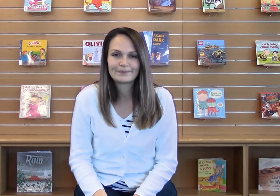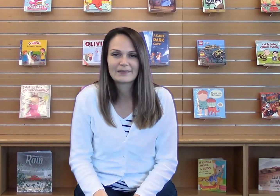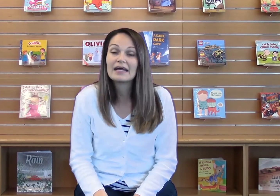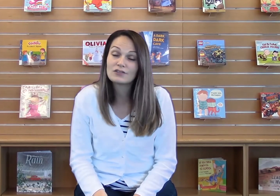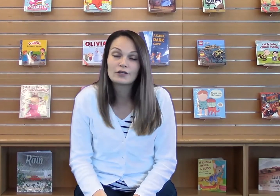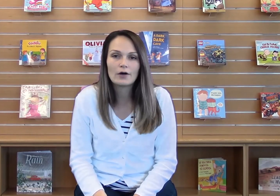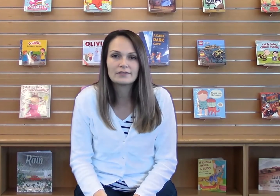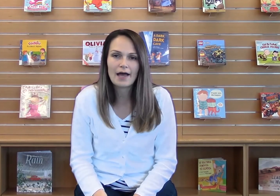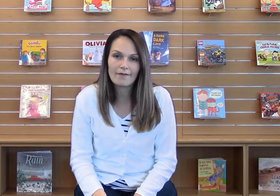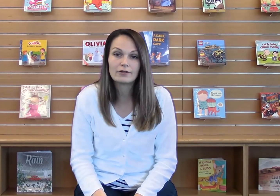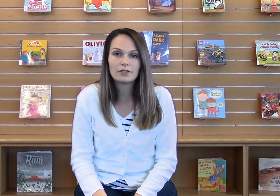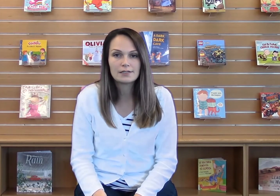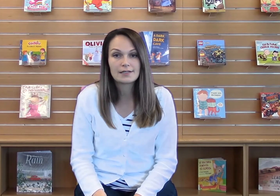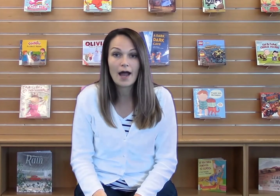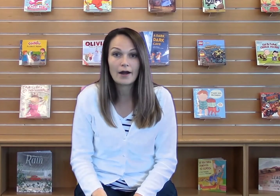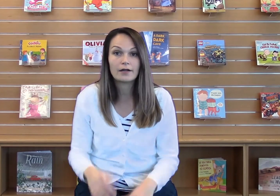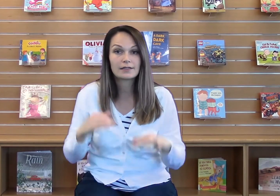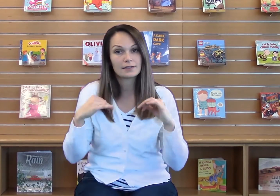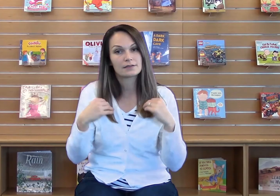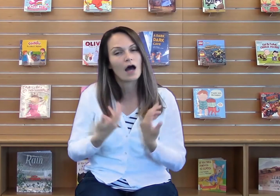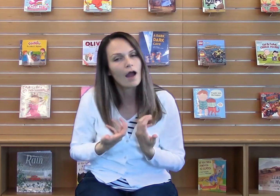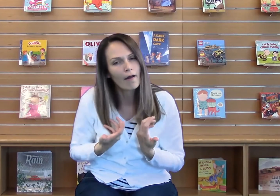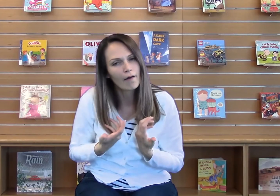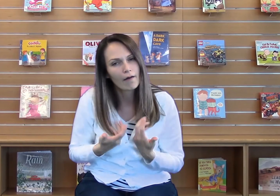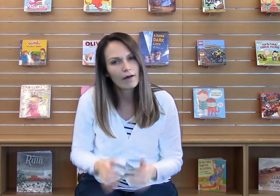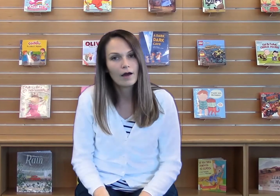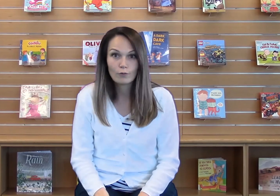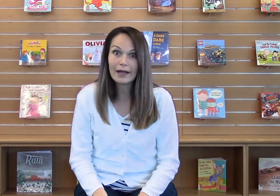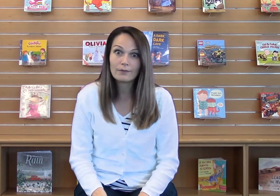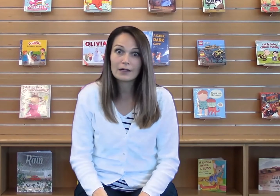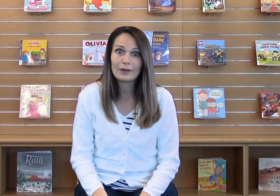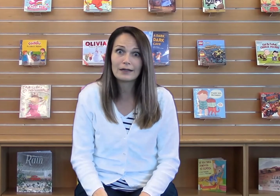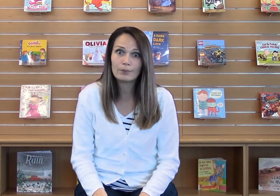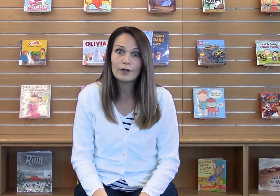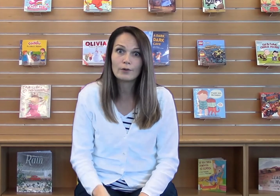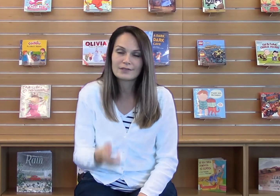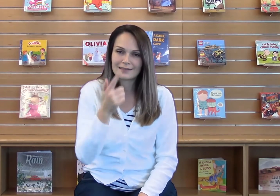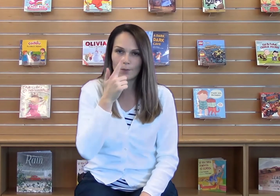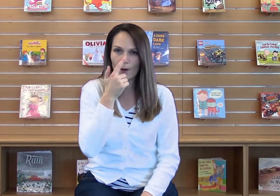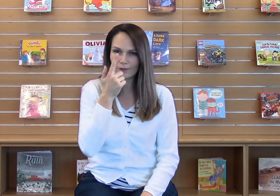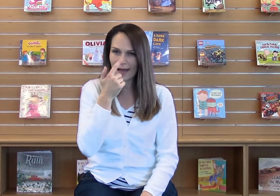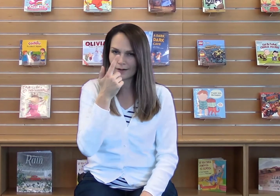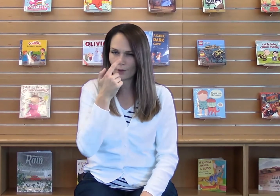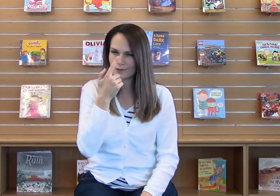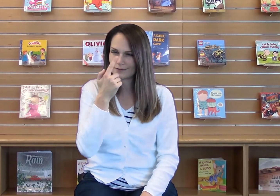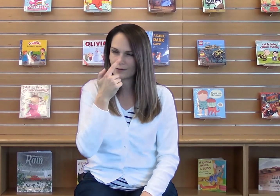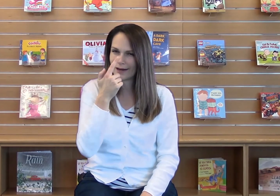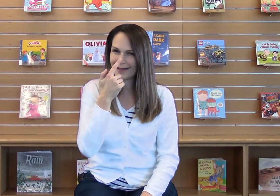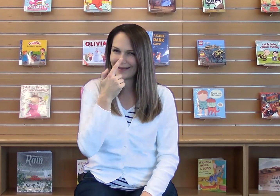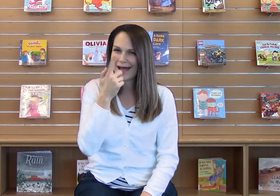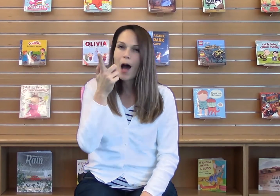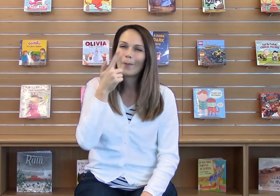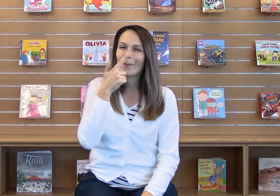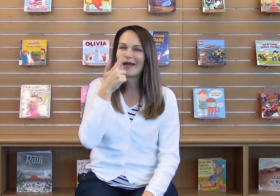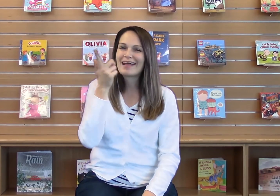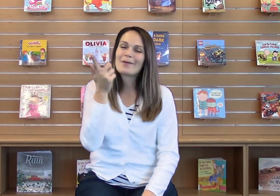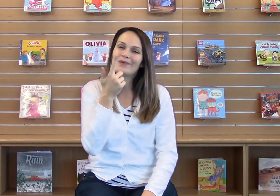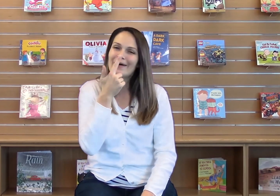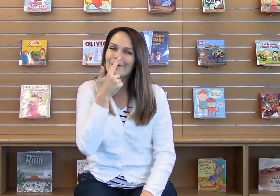Is your nose ever tired? Is it tired? Right? Okay, we've got to wake up your nose. So, that nose. You ready? Wake up nose,